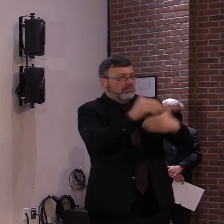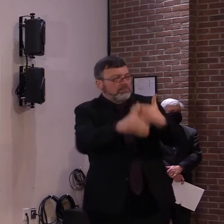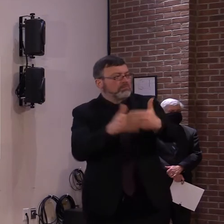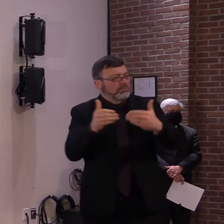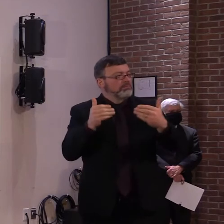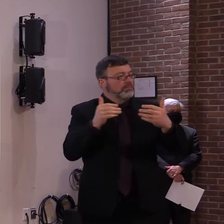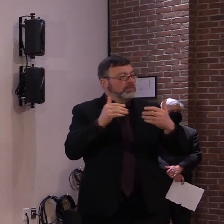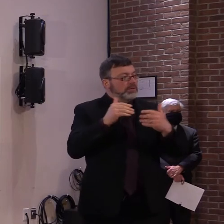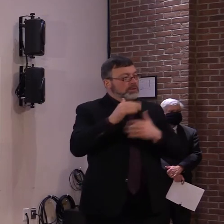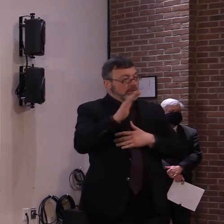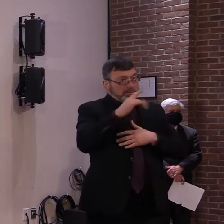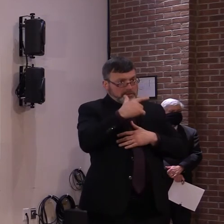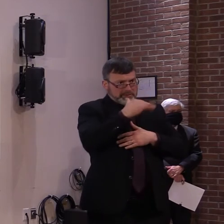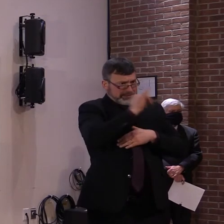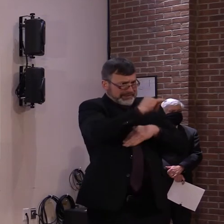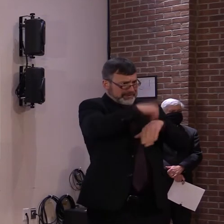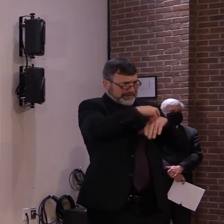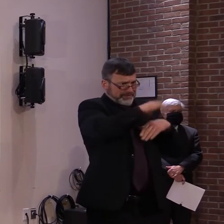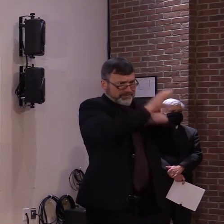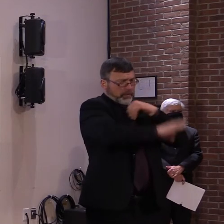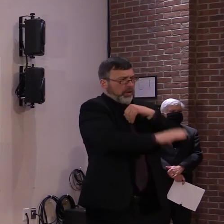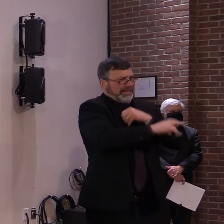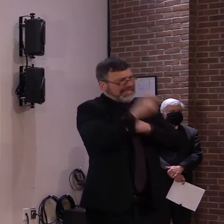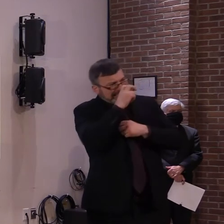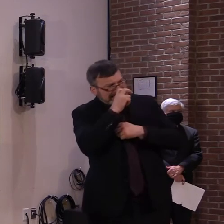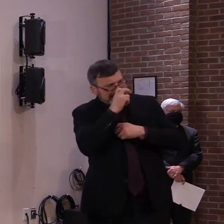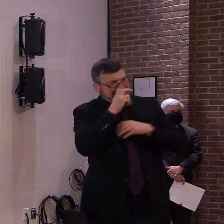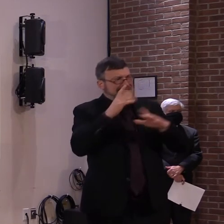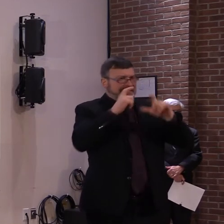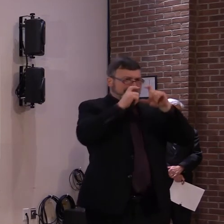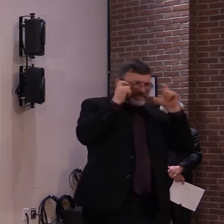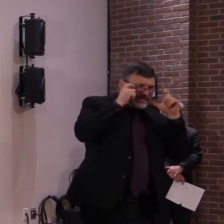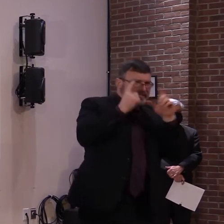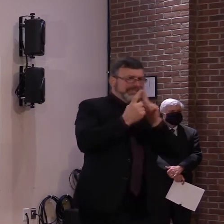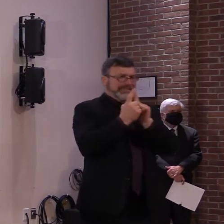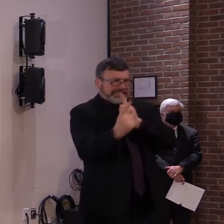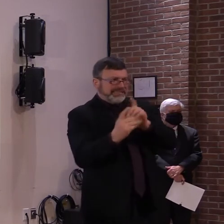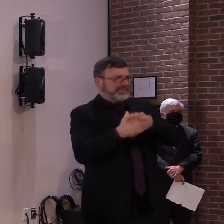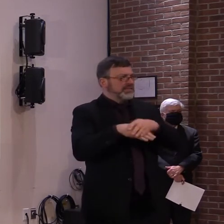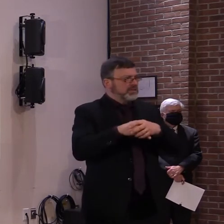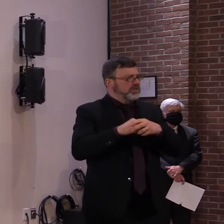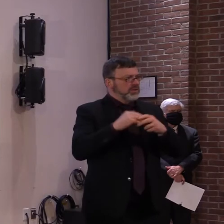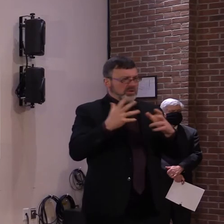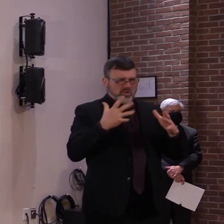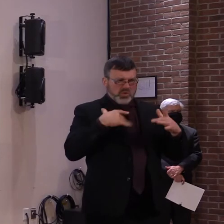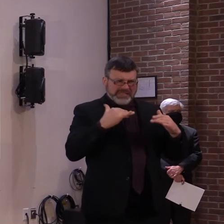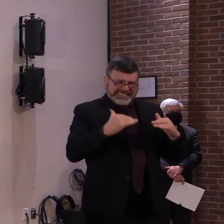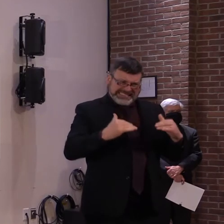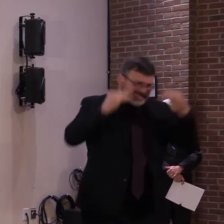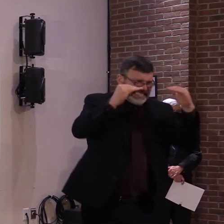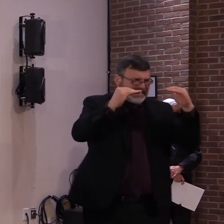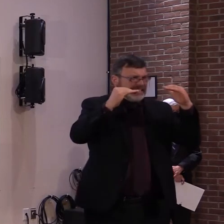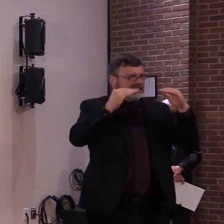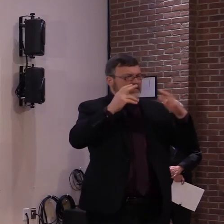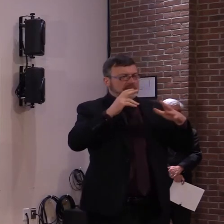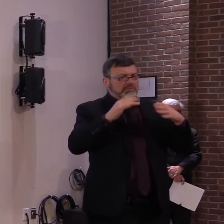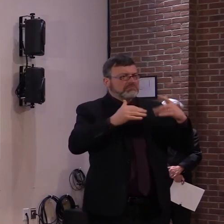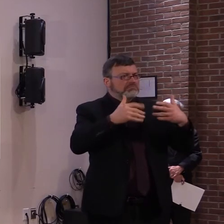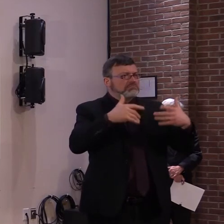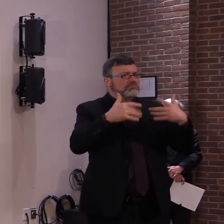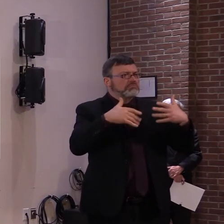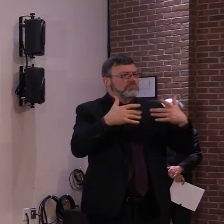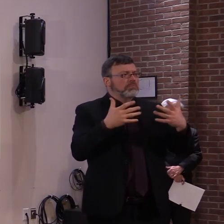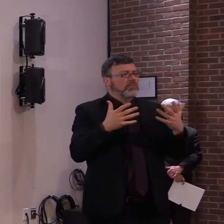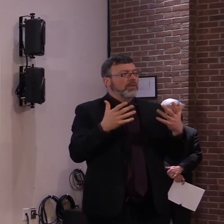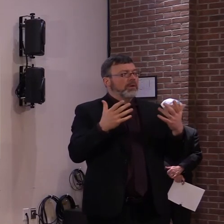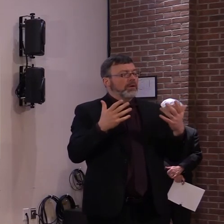we, we implemented masks and so forth and distancing requirements. So we were very aggressive in all those regards. And I think, uh, the other element